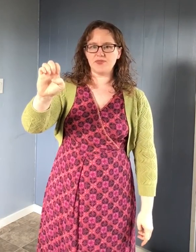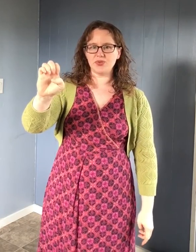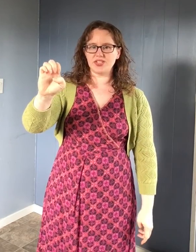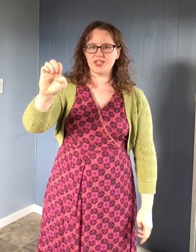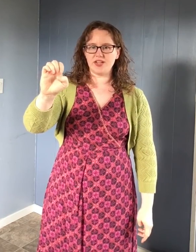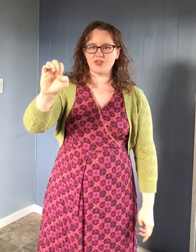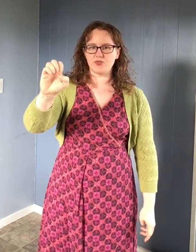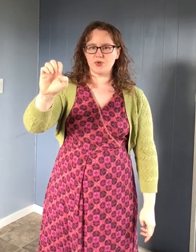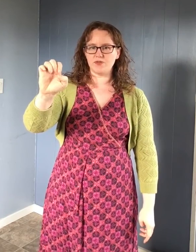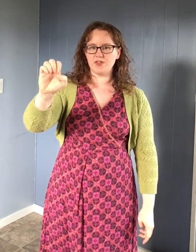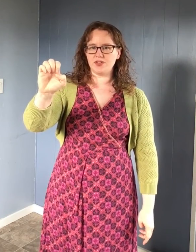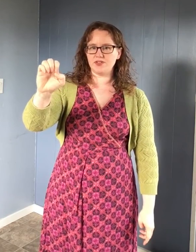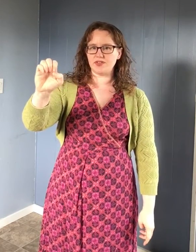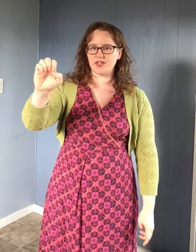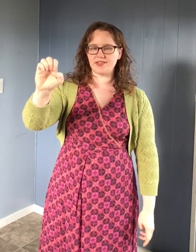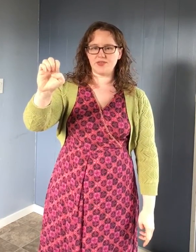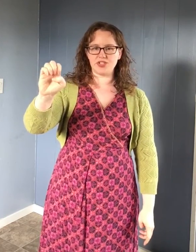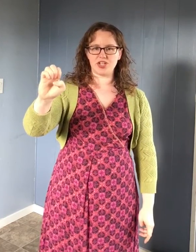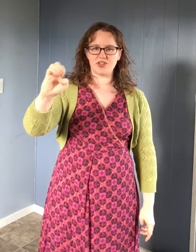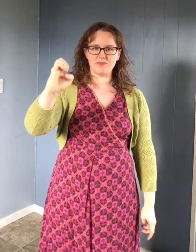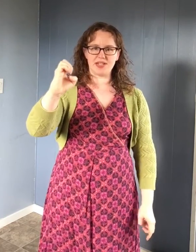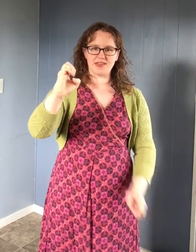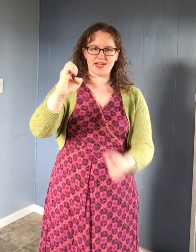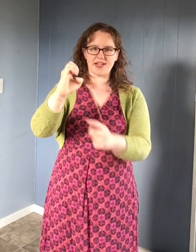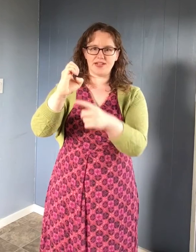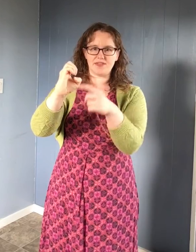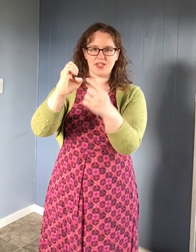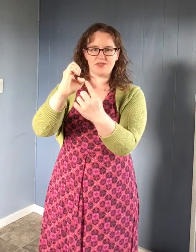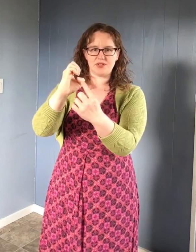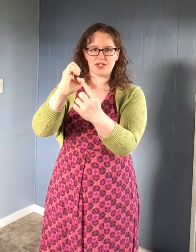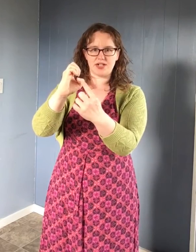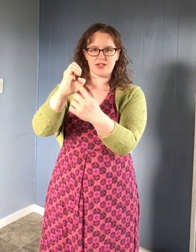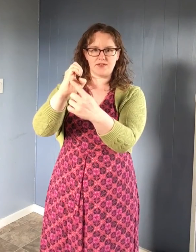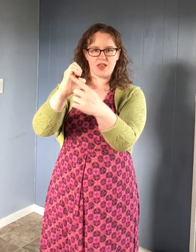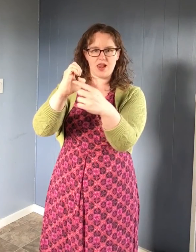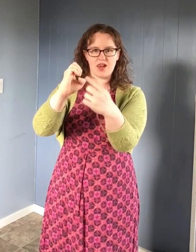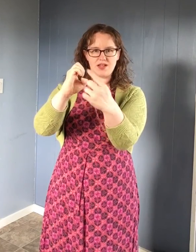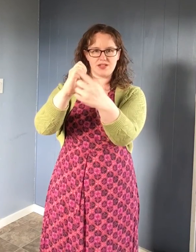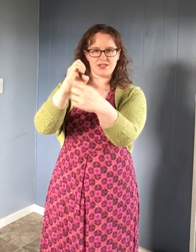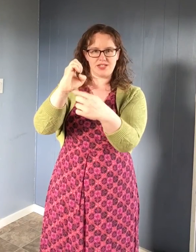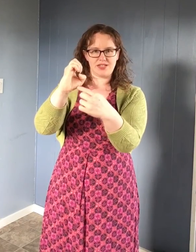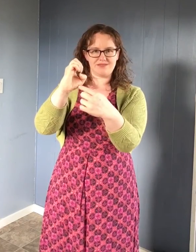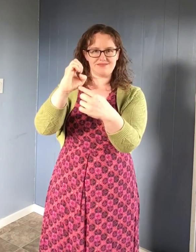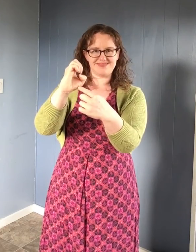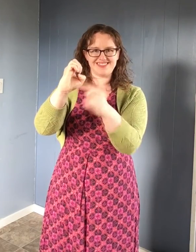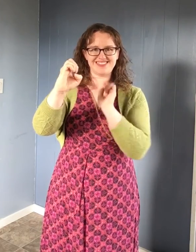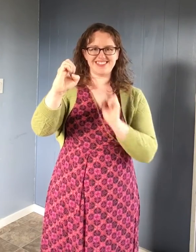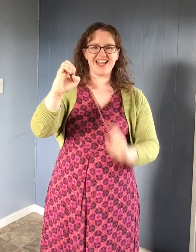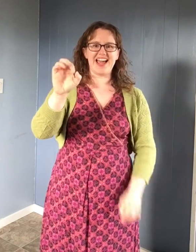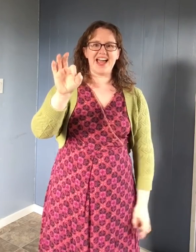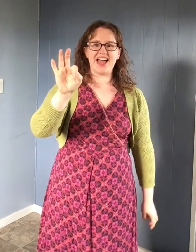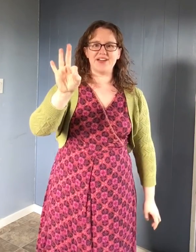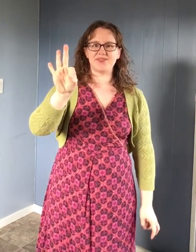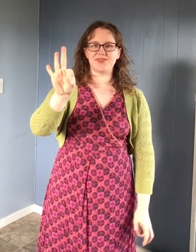folded and your four fingers are next to each other. Makes that kind of E where it kind of E. F,